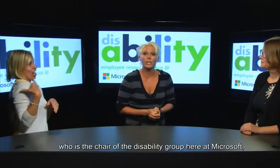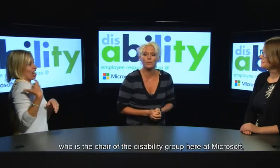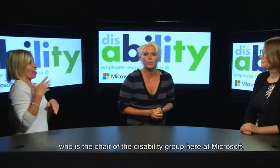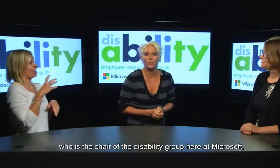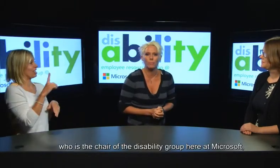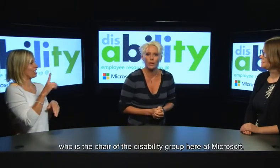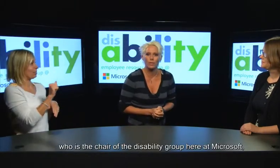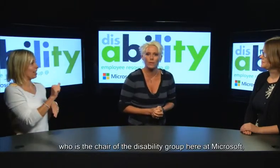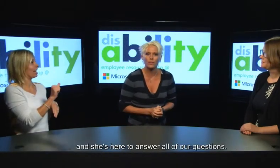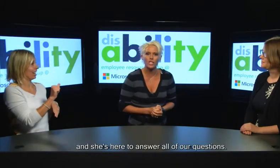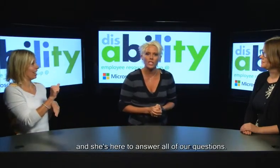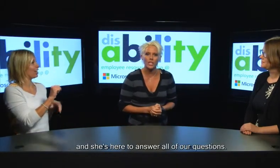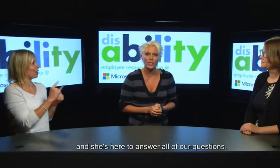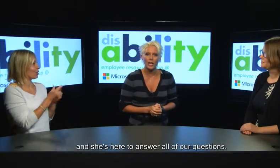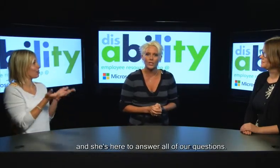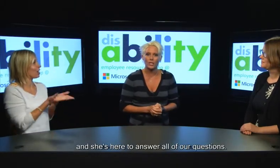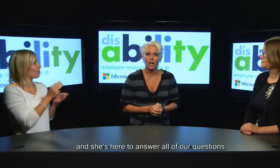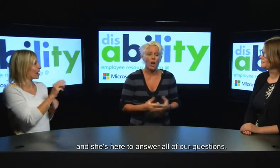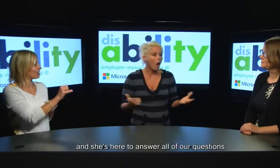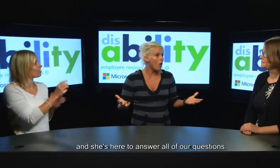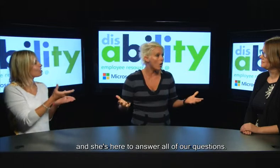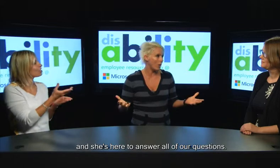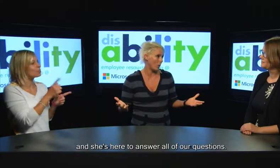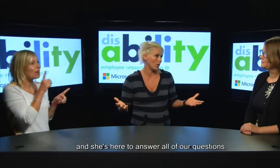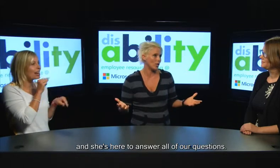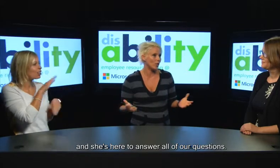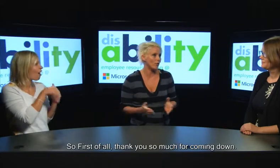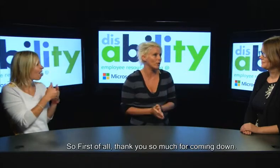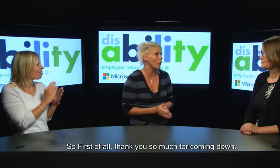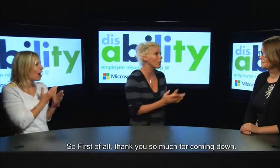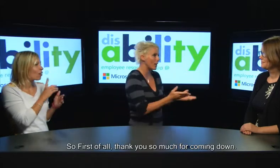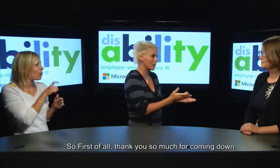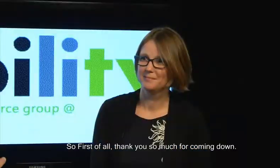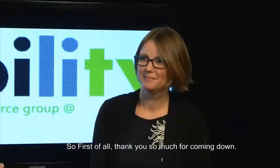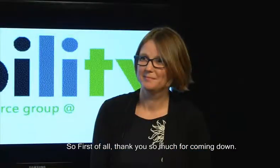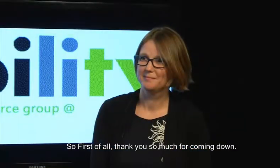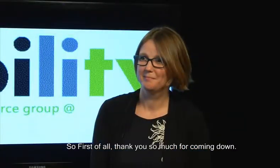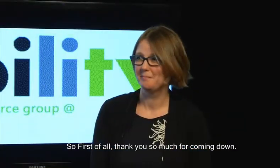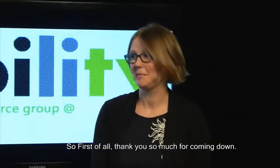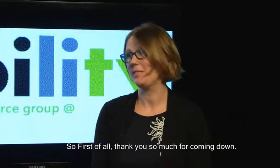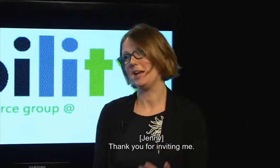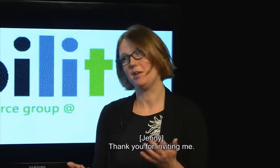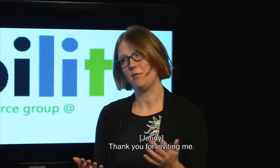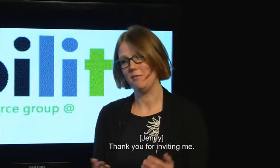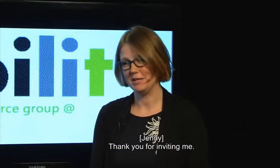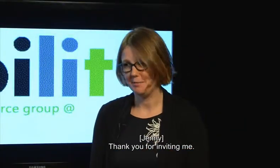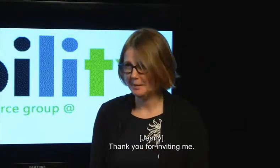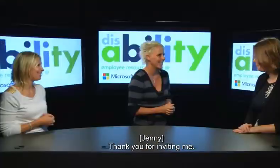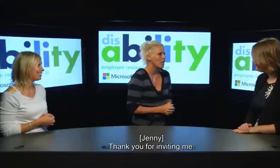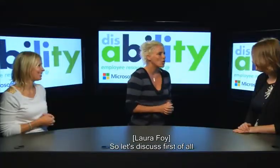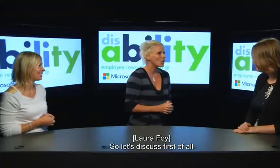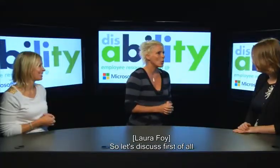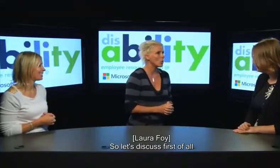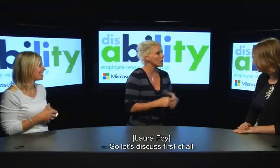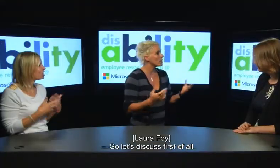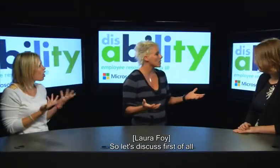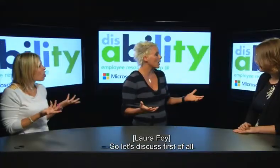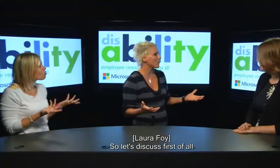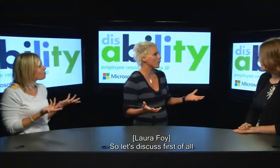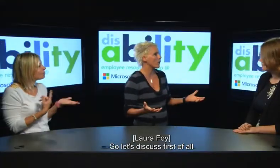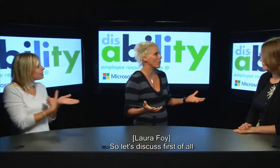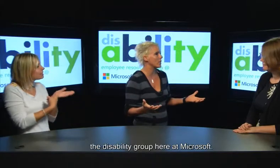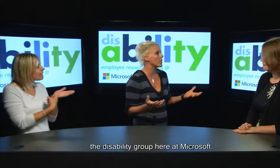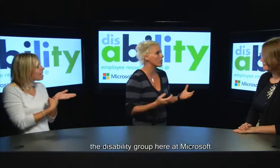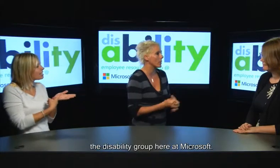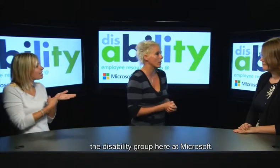the disability group here at Microsoft and she's here to answer all of our questions so first of all thank you so much for coming down thank you for inviting me so let's